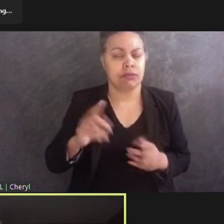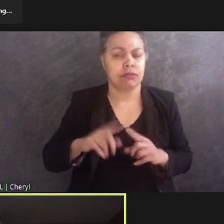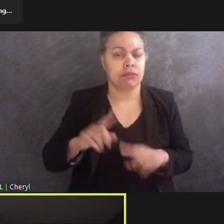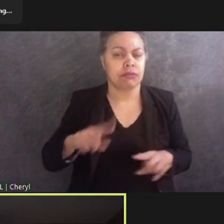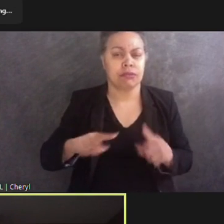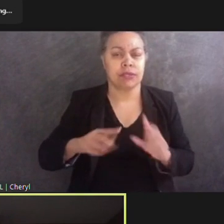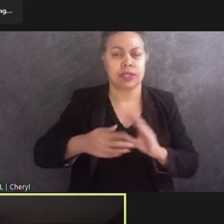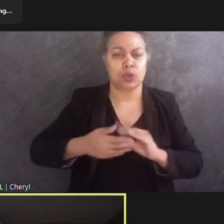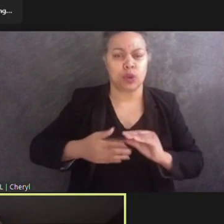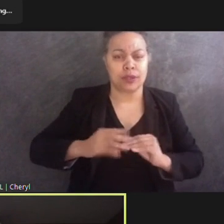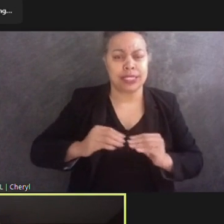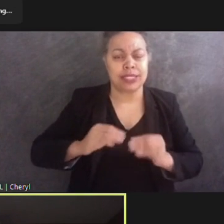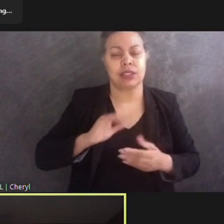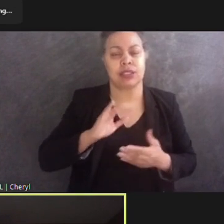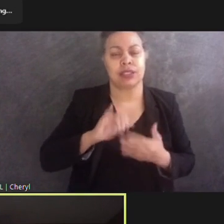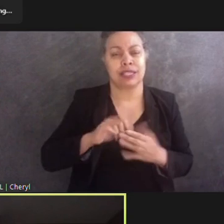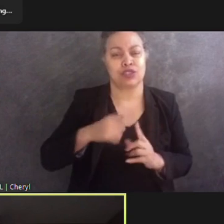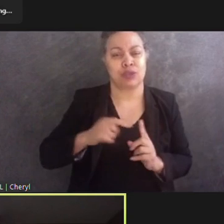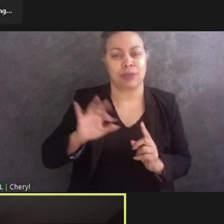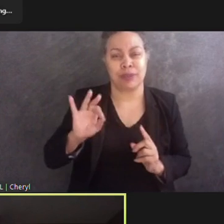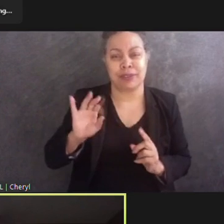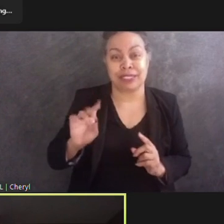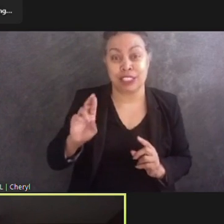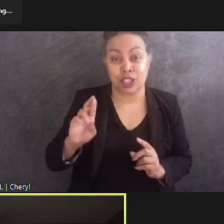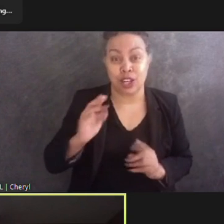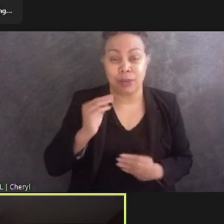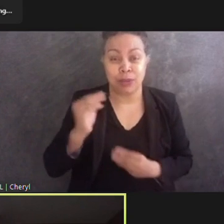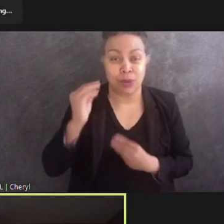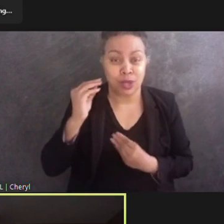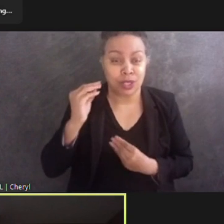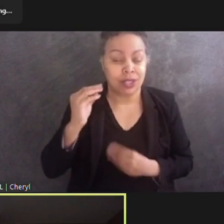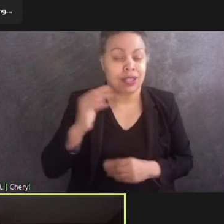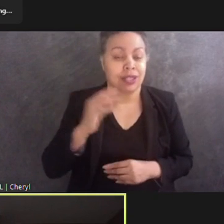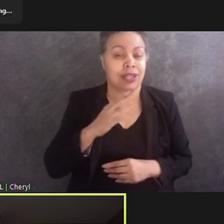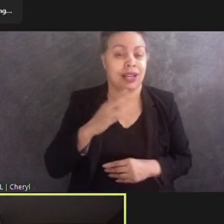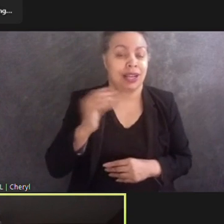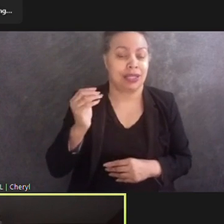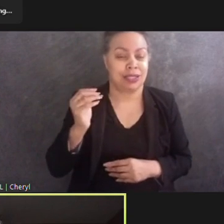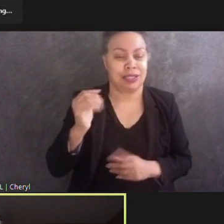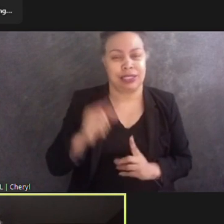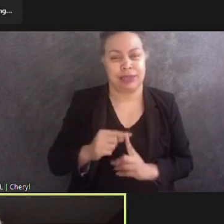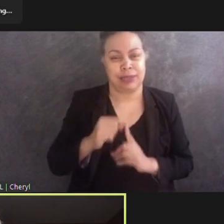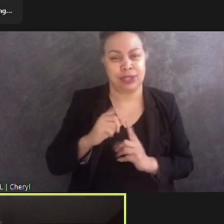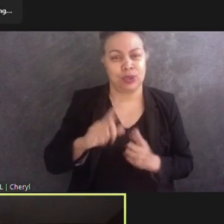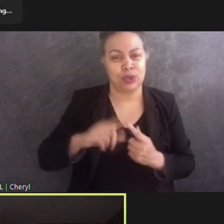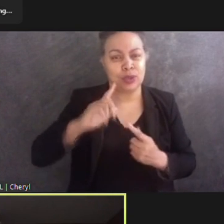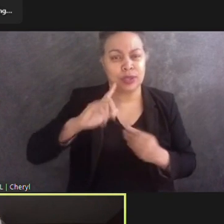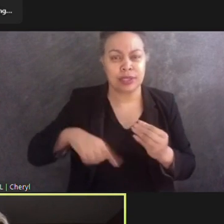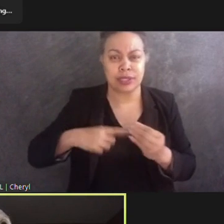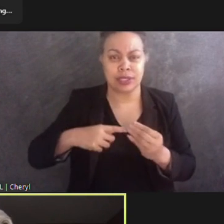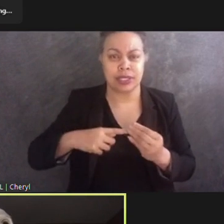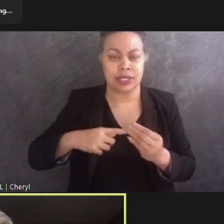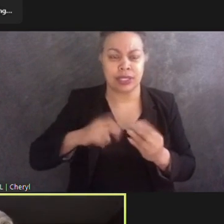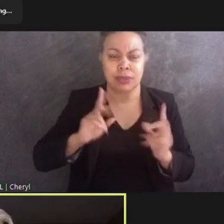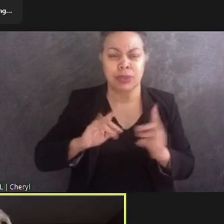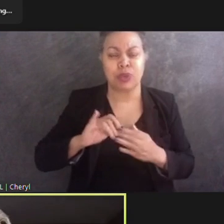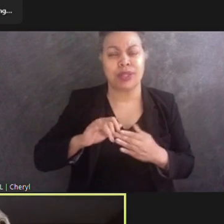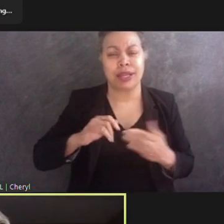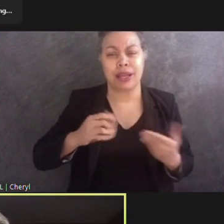come from the FDR memorial, and particularly looking at those that are not yet told when you visit the